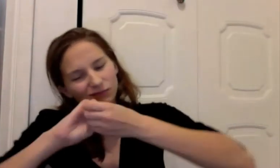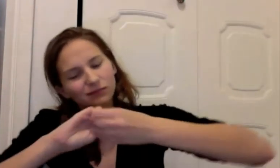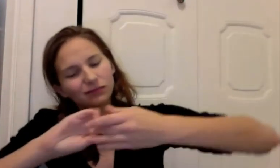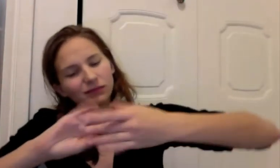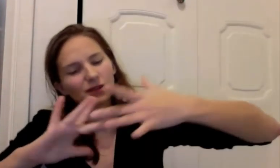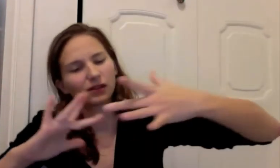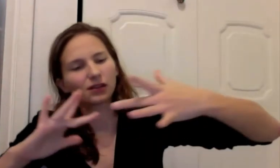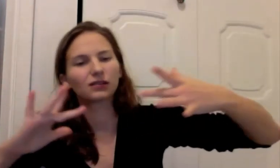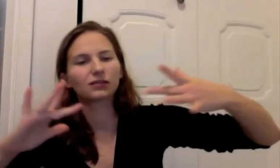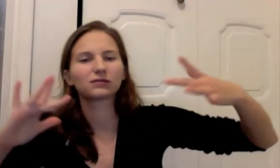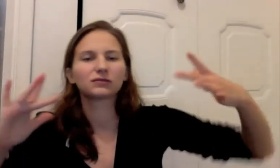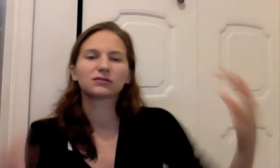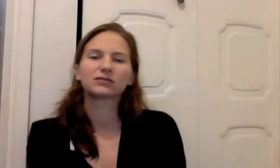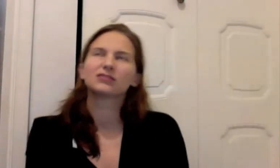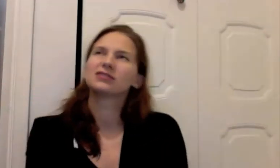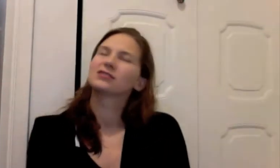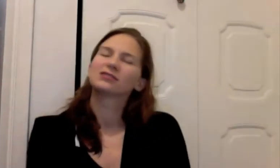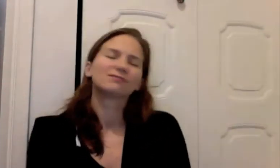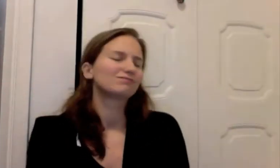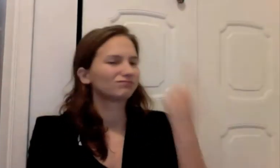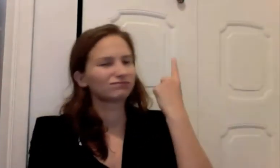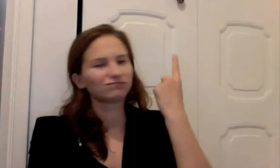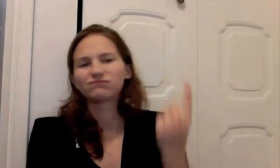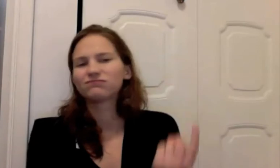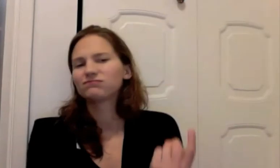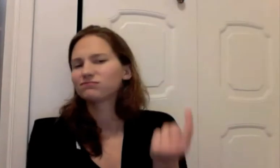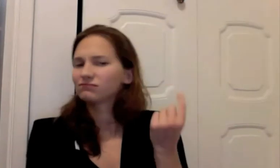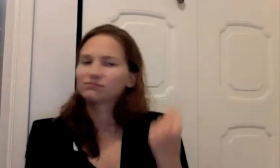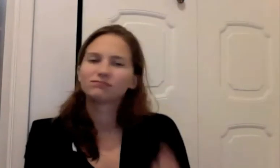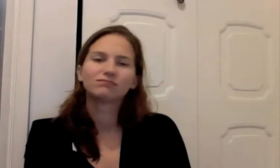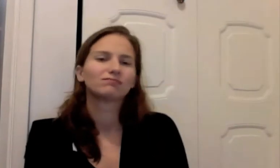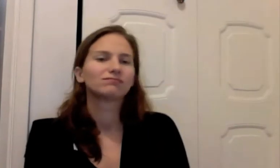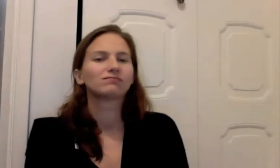Like this